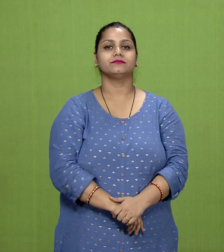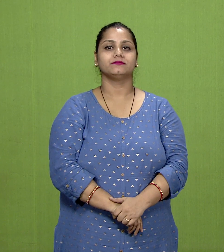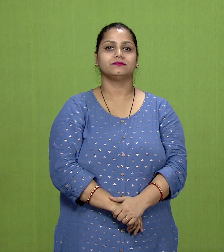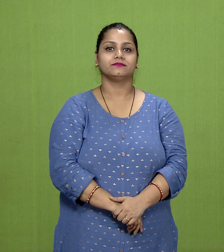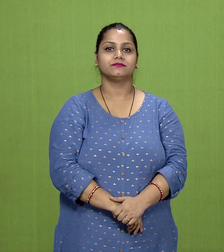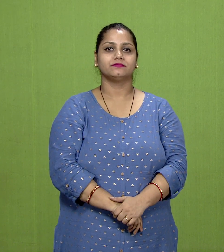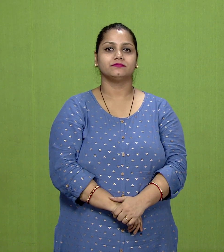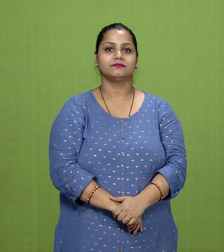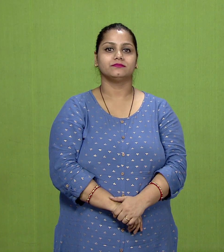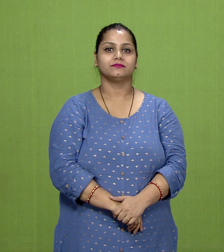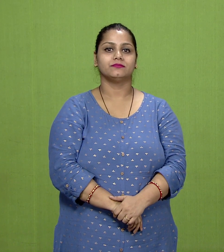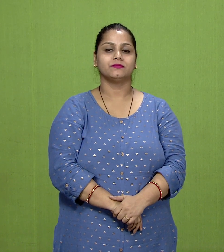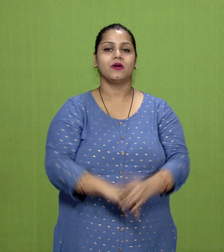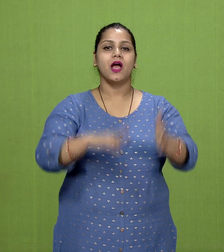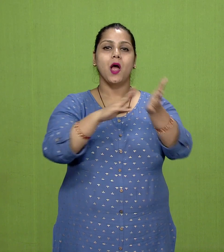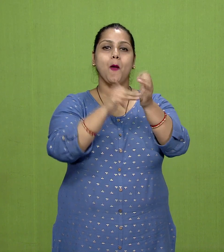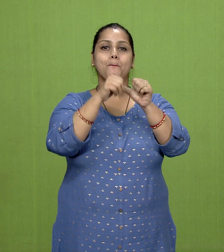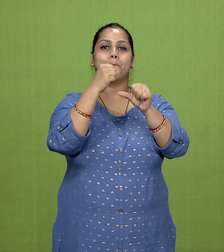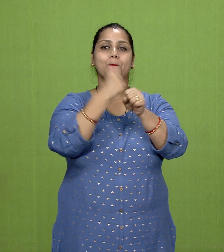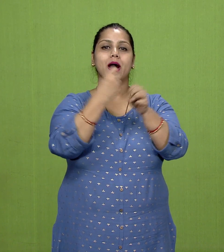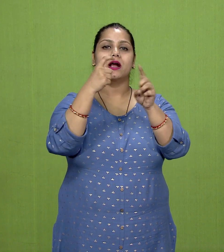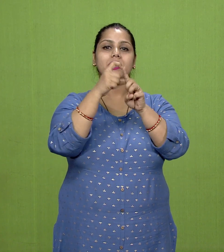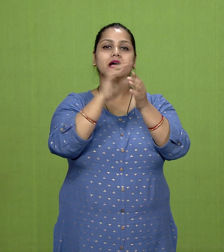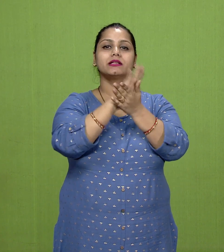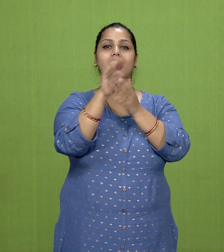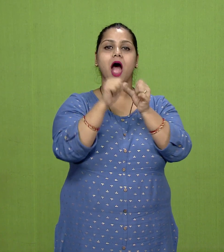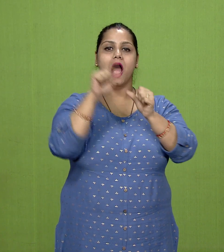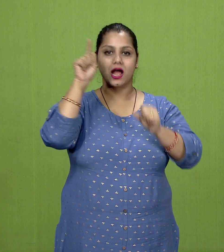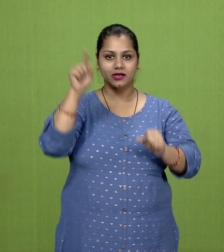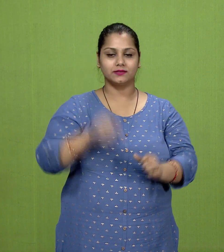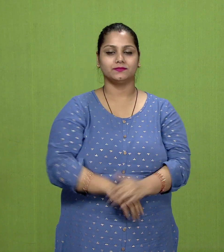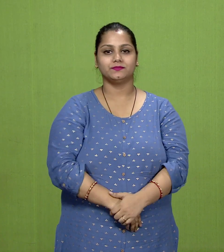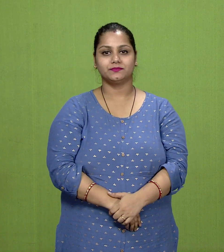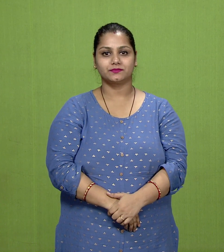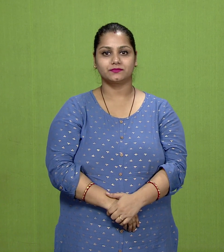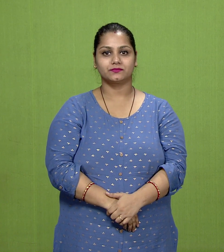Magadha, Kosala,